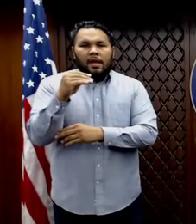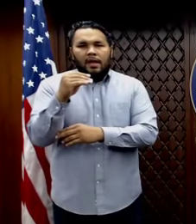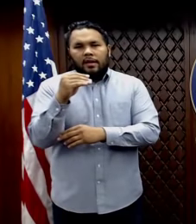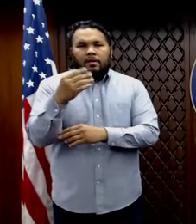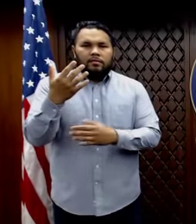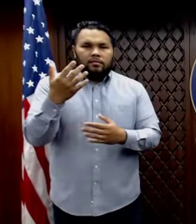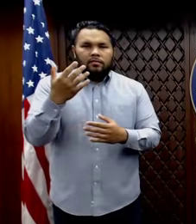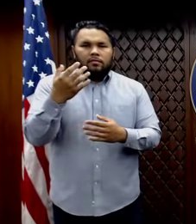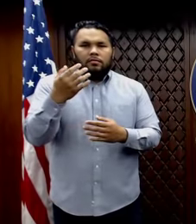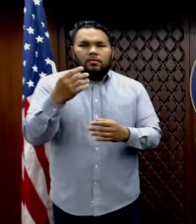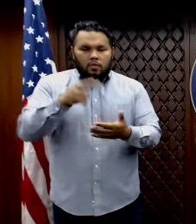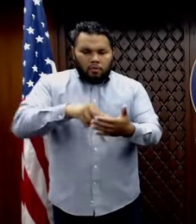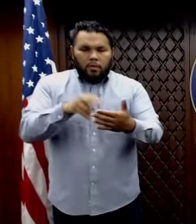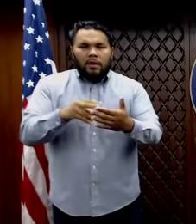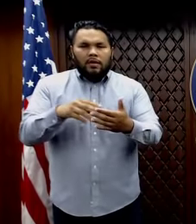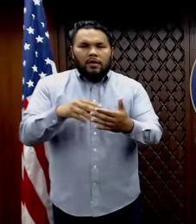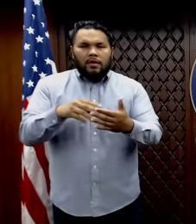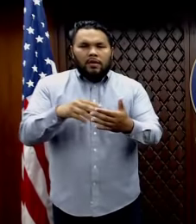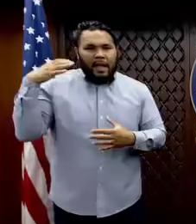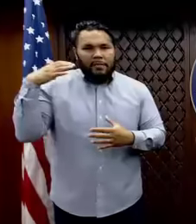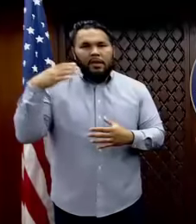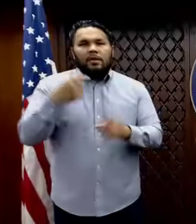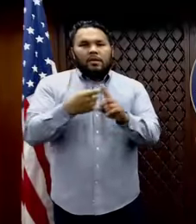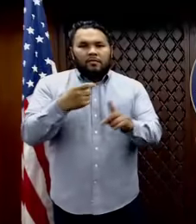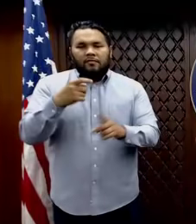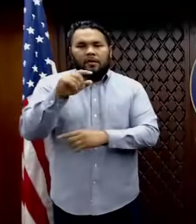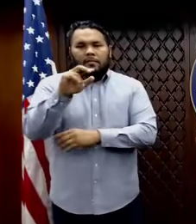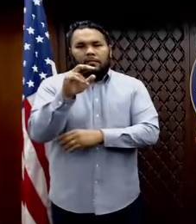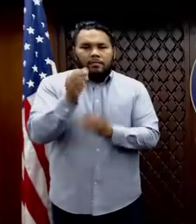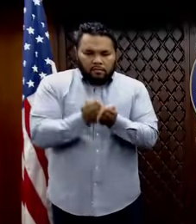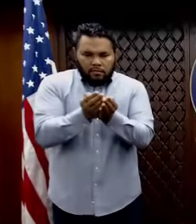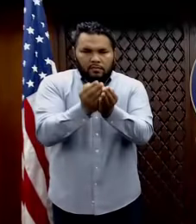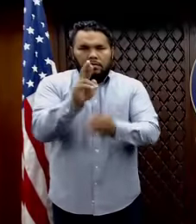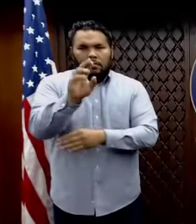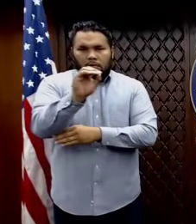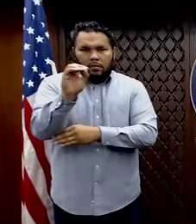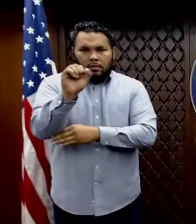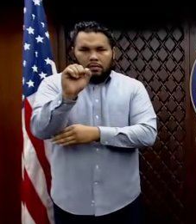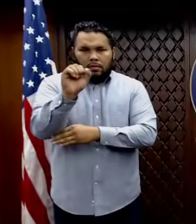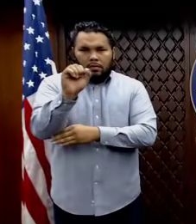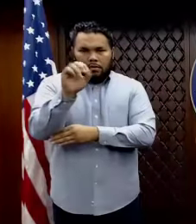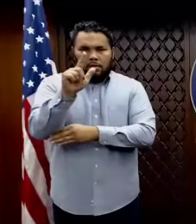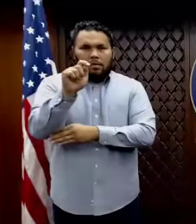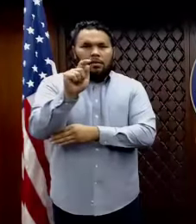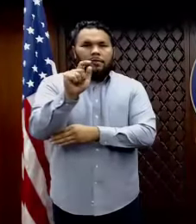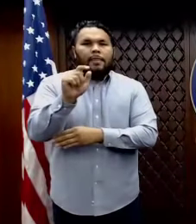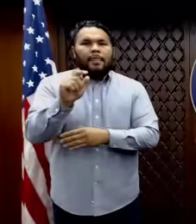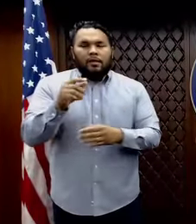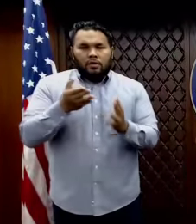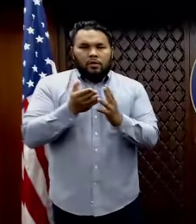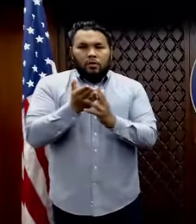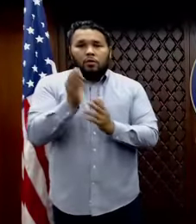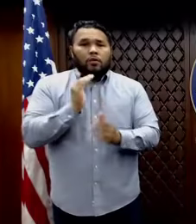Grozier of the USS Leodore Roosevelt. Throughout our response to COVID-19, I